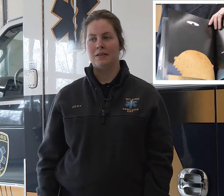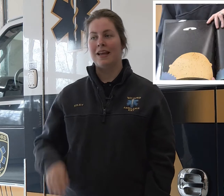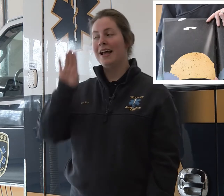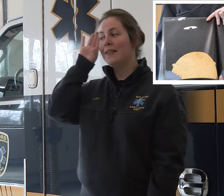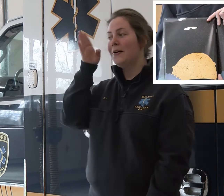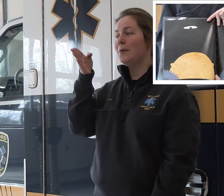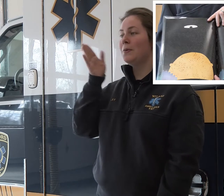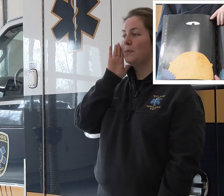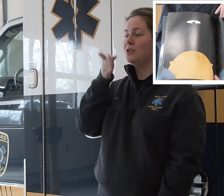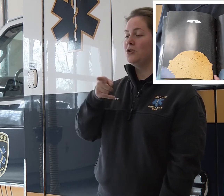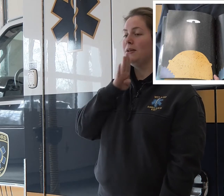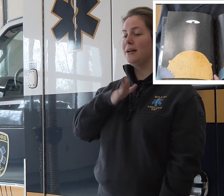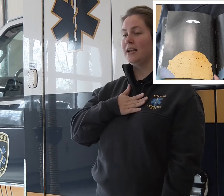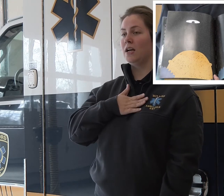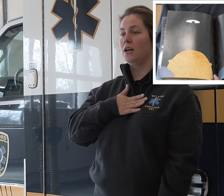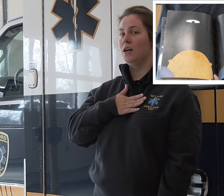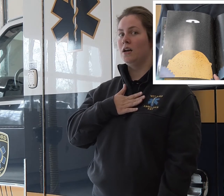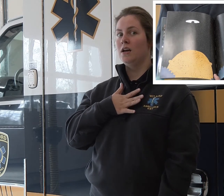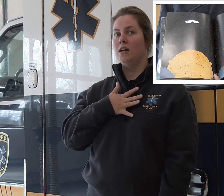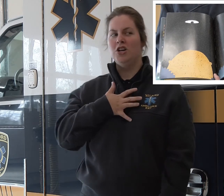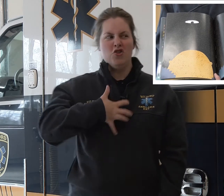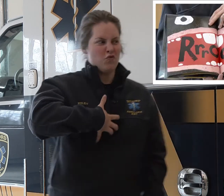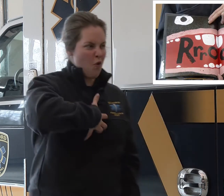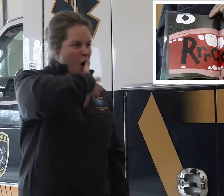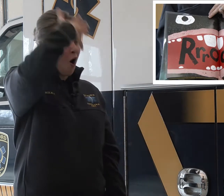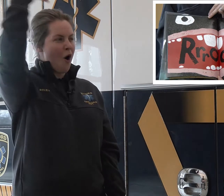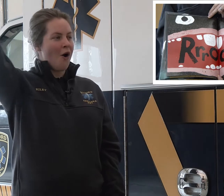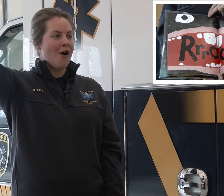Hello, would you be my... Roar!